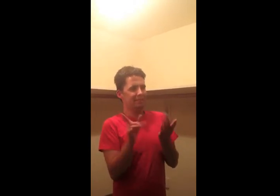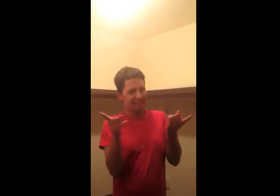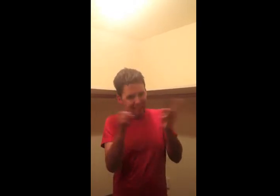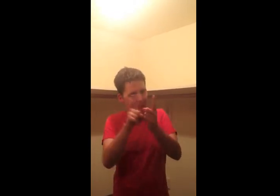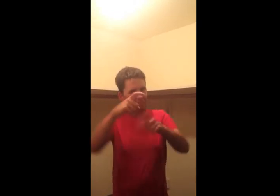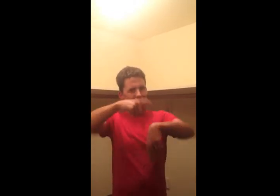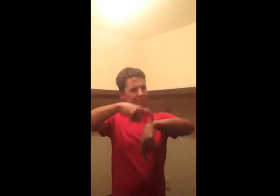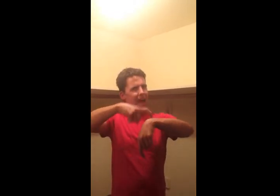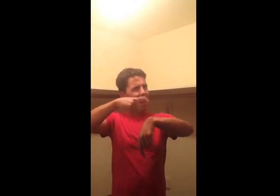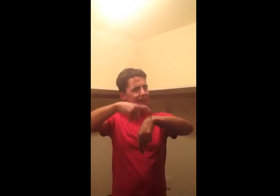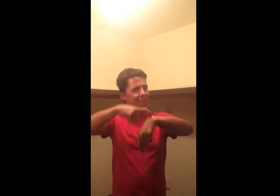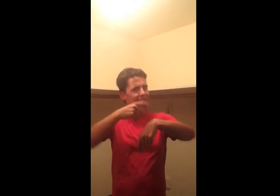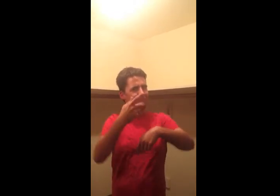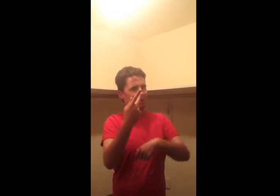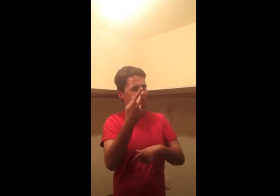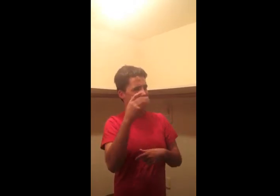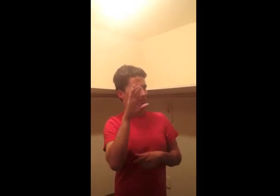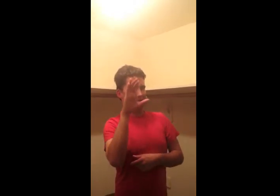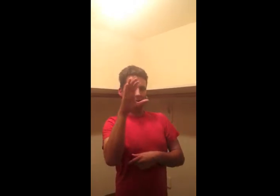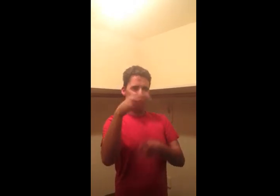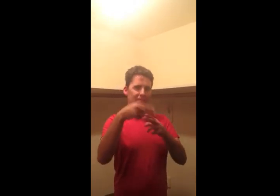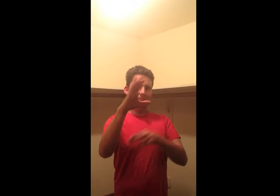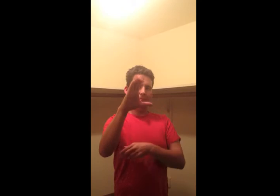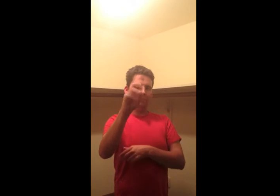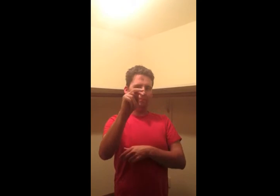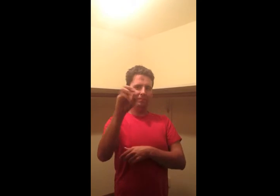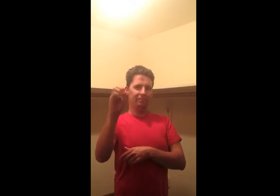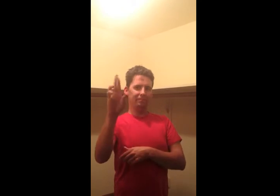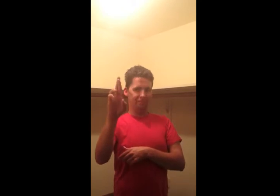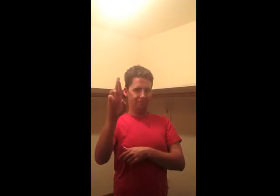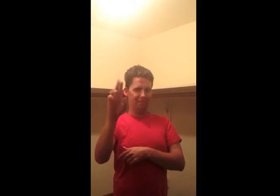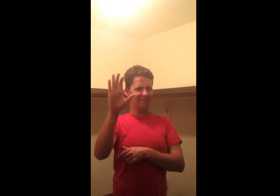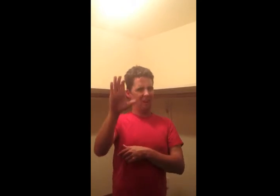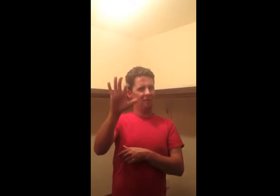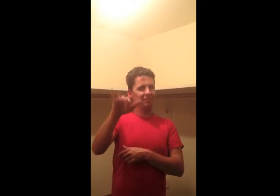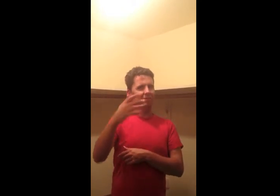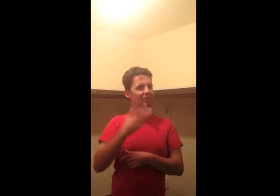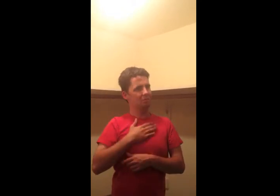Mindy Kaling is a young doctor who suffers from... loves